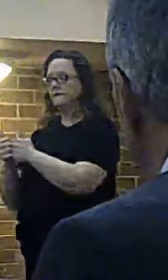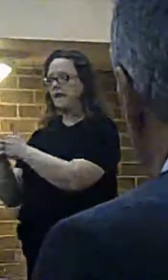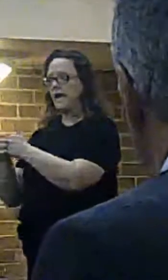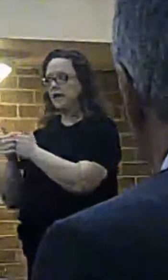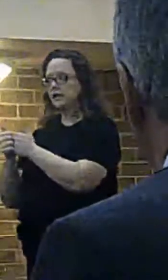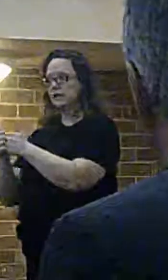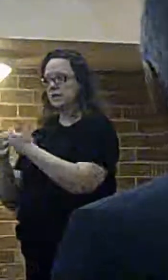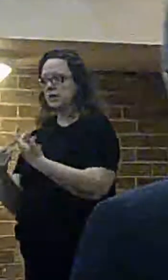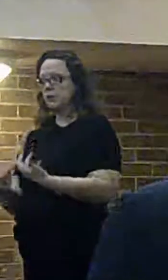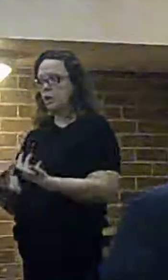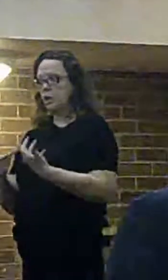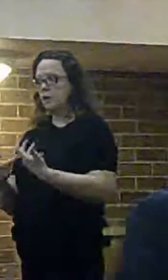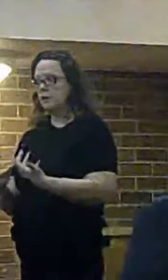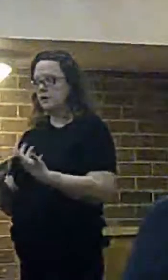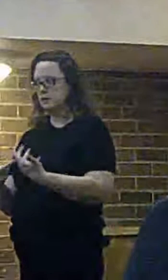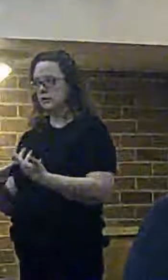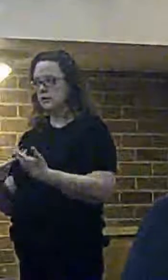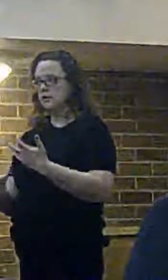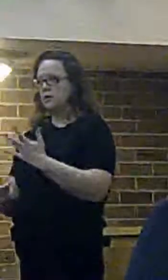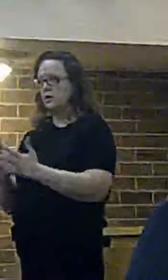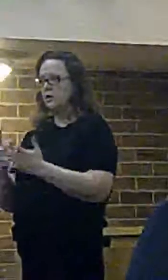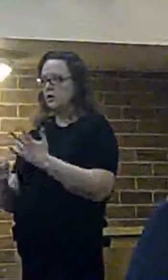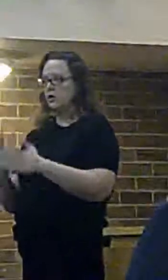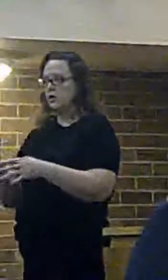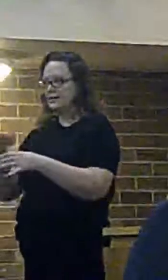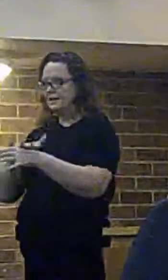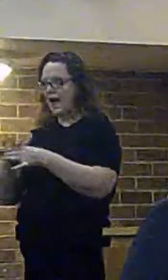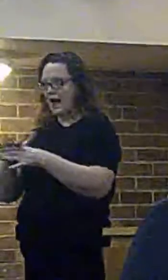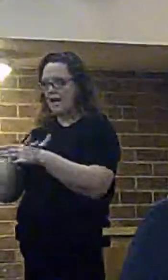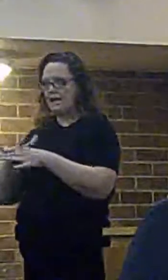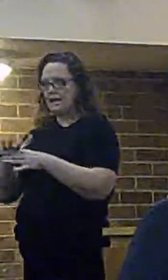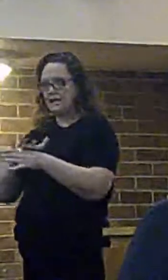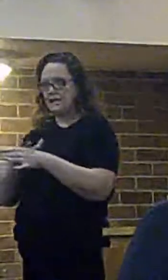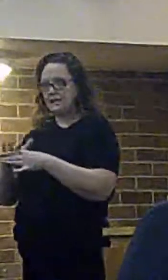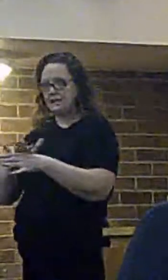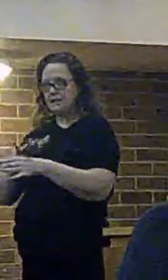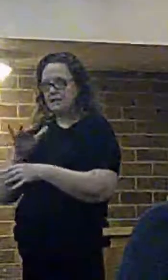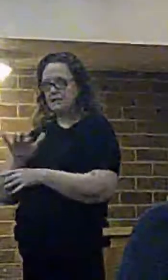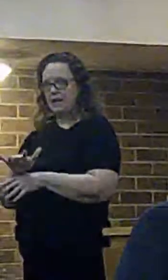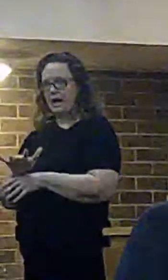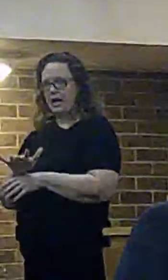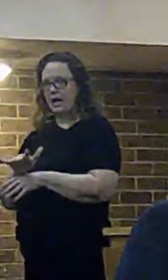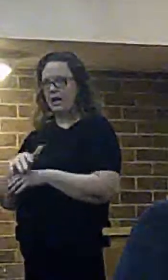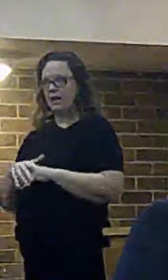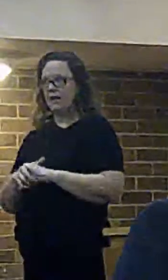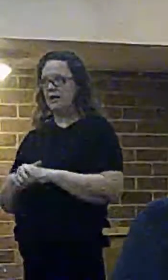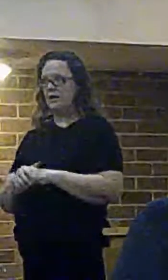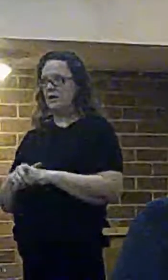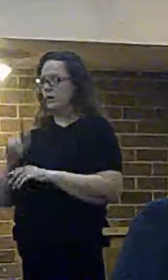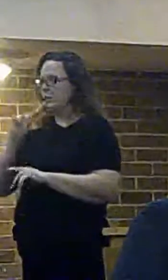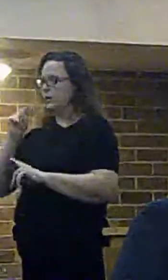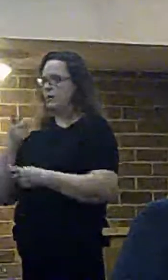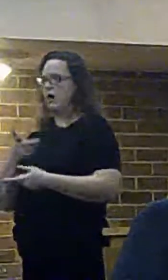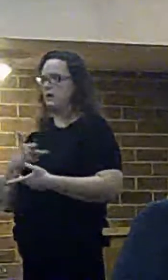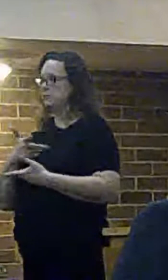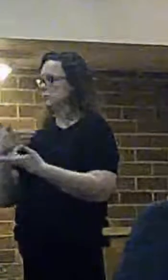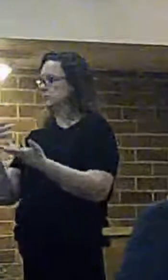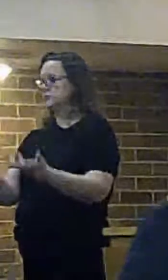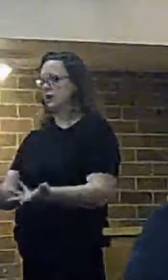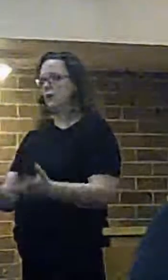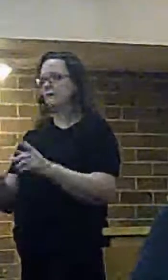that as long as that alternative exists we are not then able to demonstrate the special